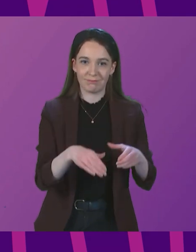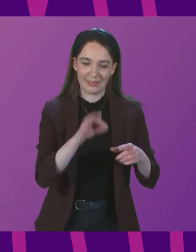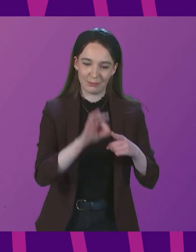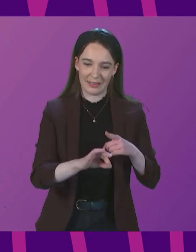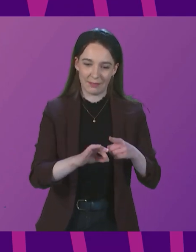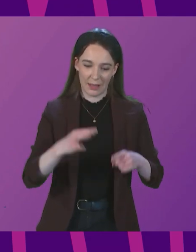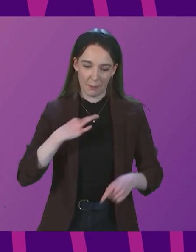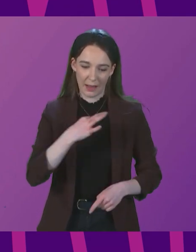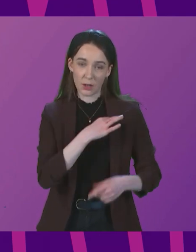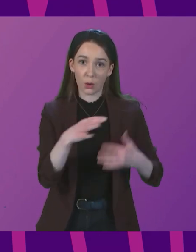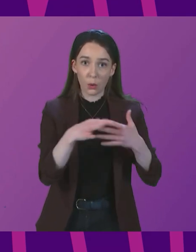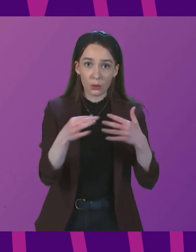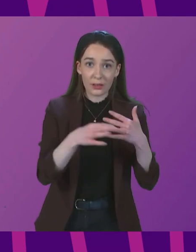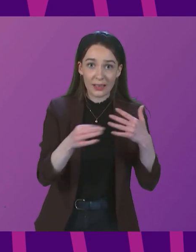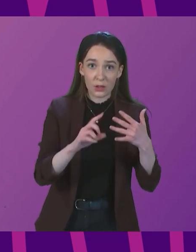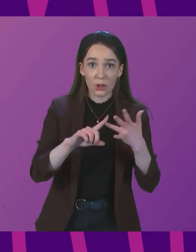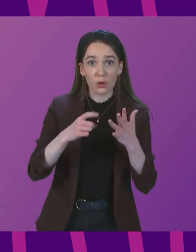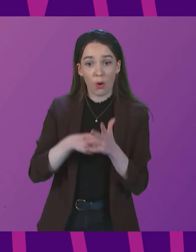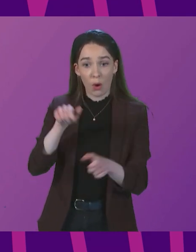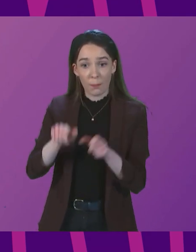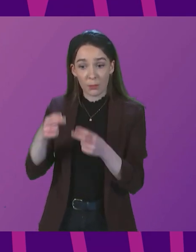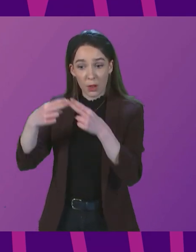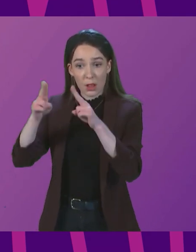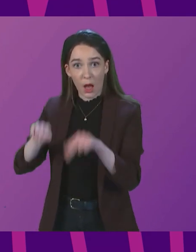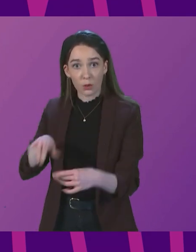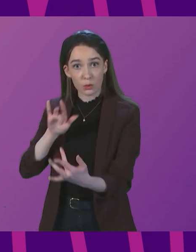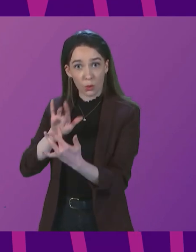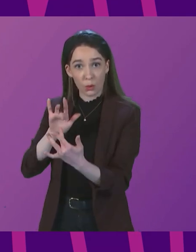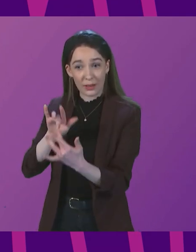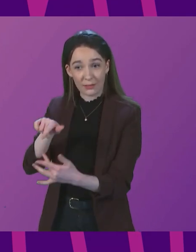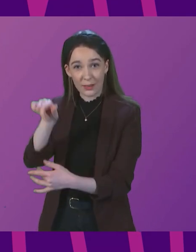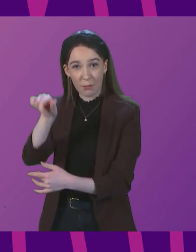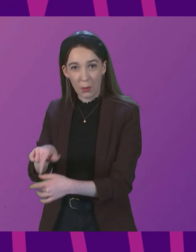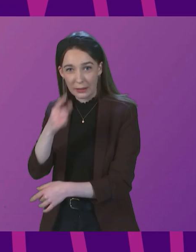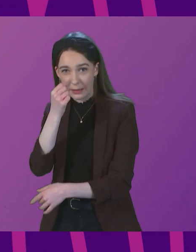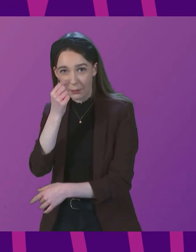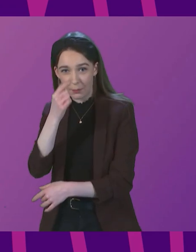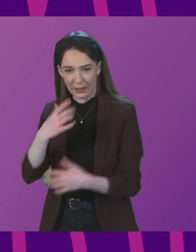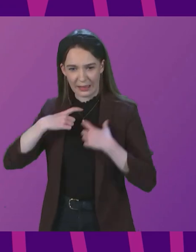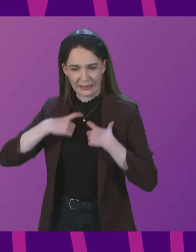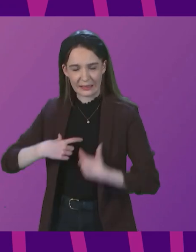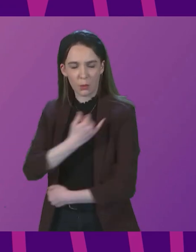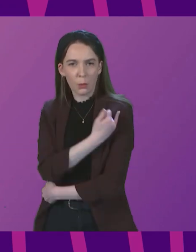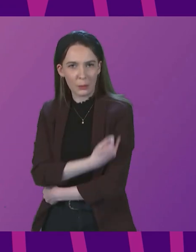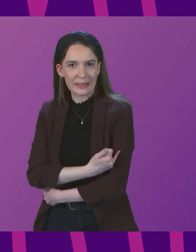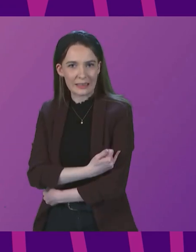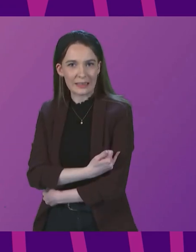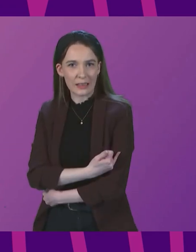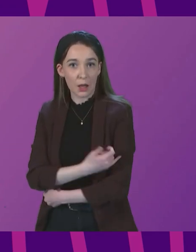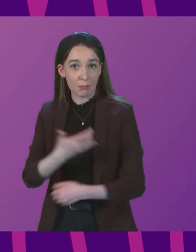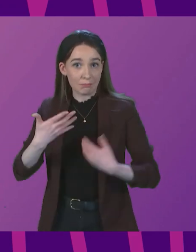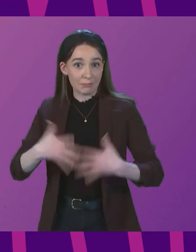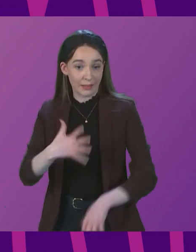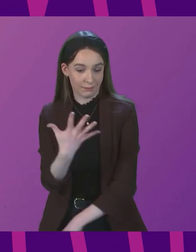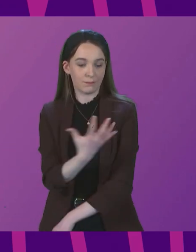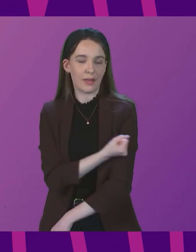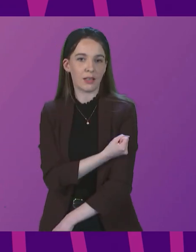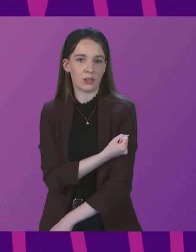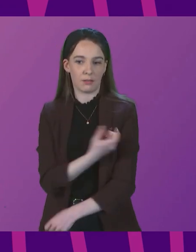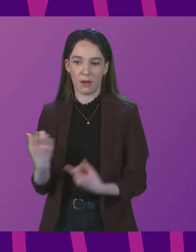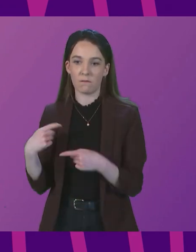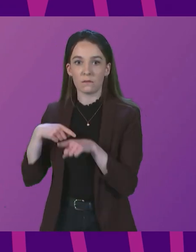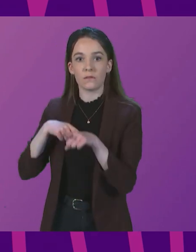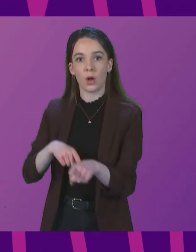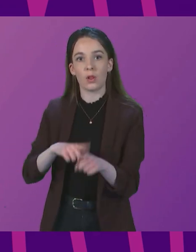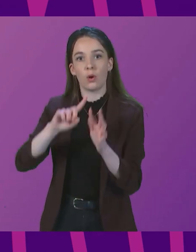conditions and those who are household contacts of someone who is immunosuppressed were already being vaccinated in line with JCVI